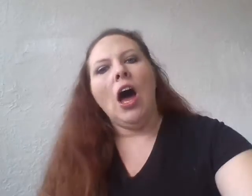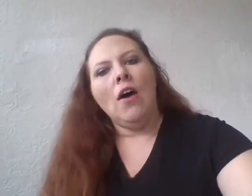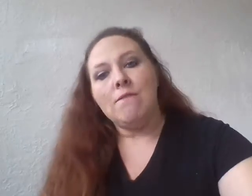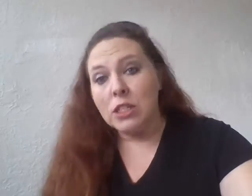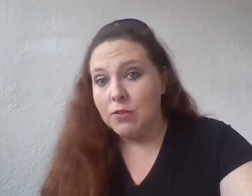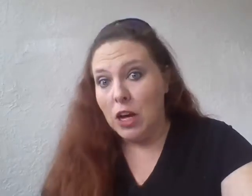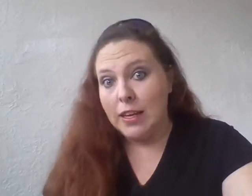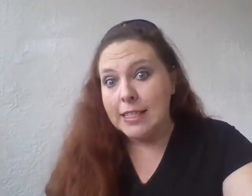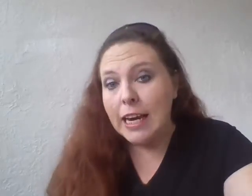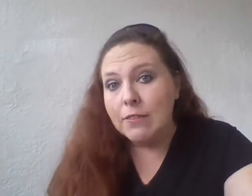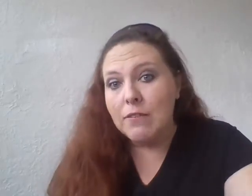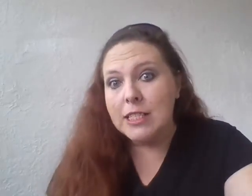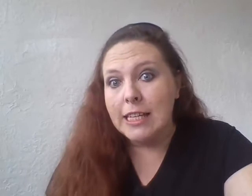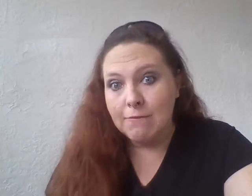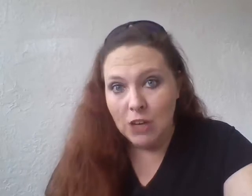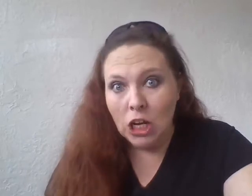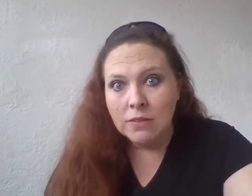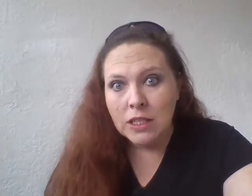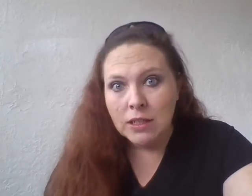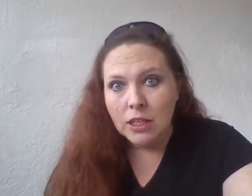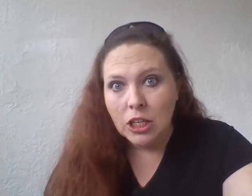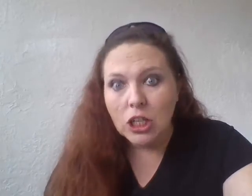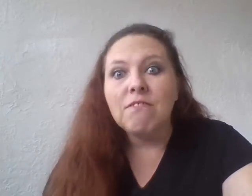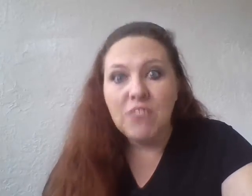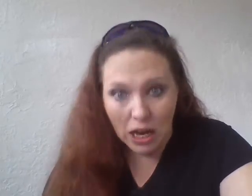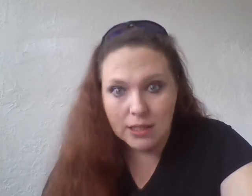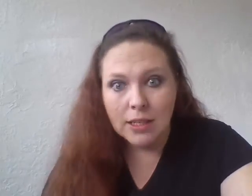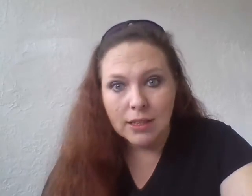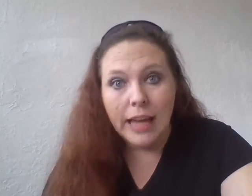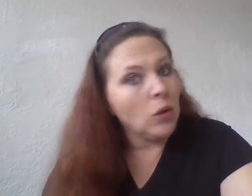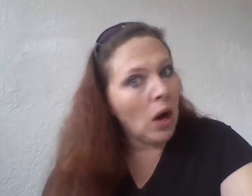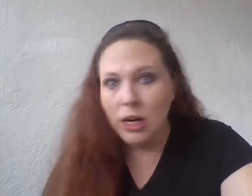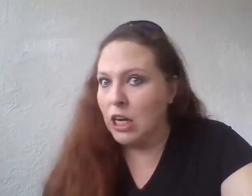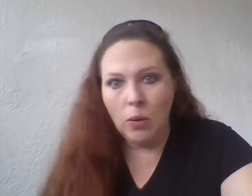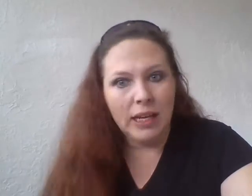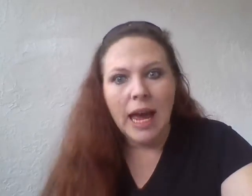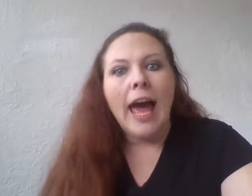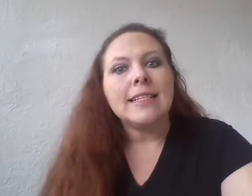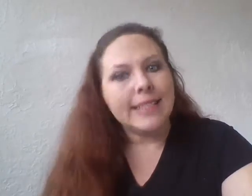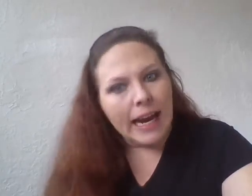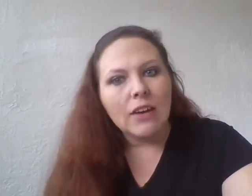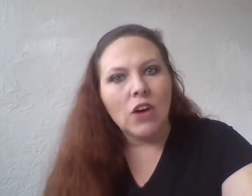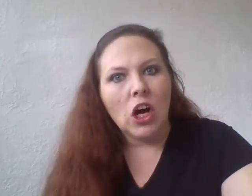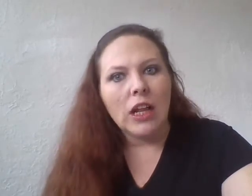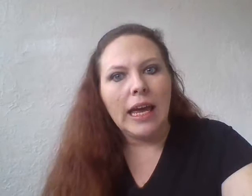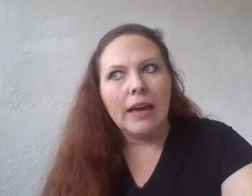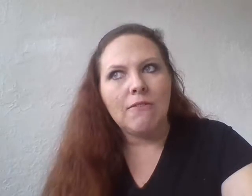First of all, the executive office gets involved. You're fucked and you already know it. Second of all, if